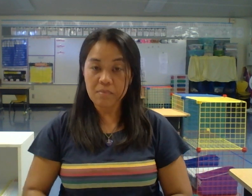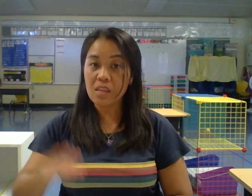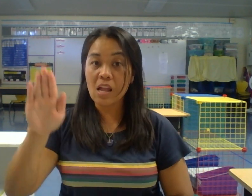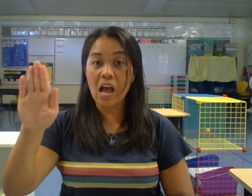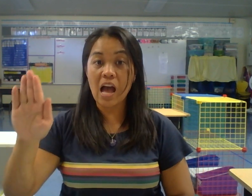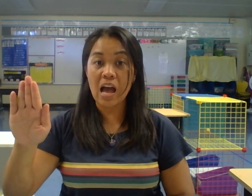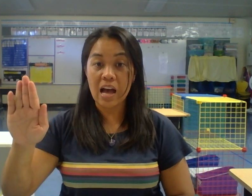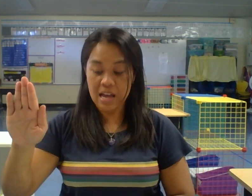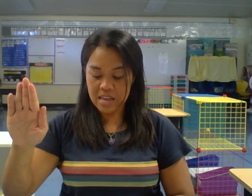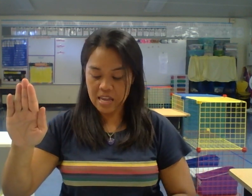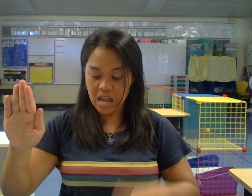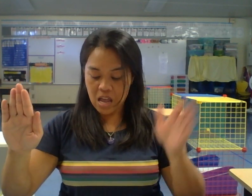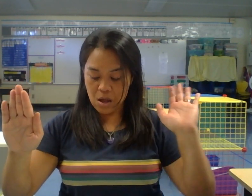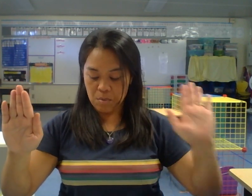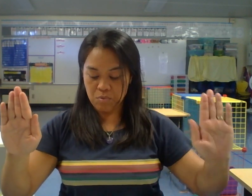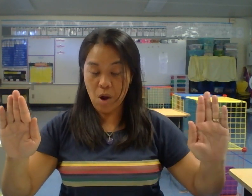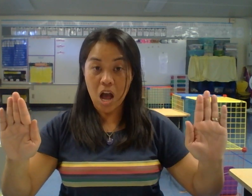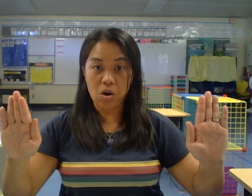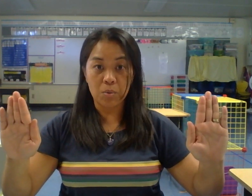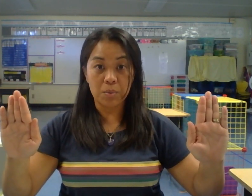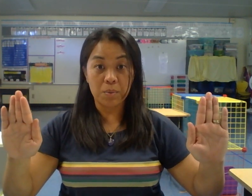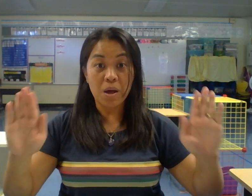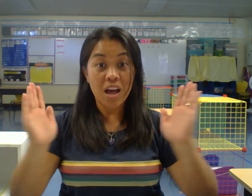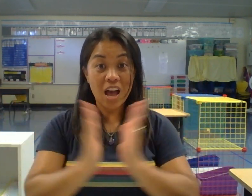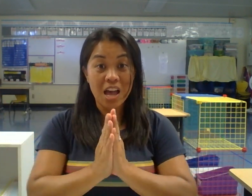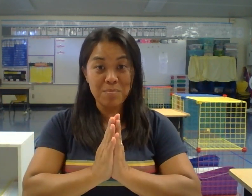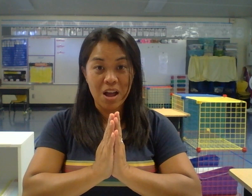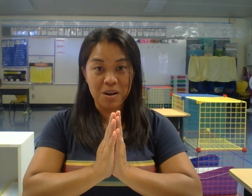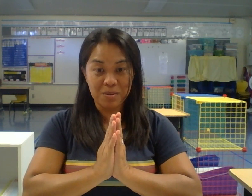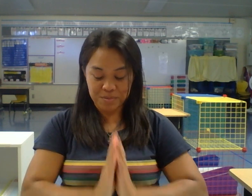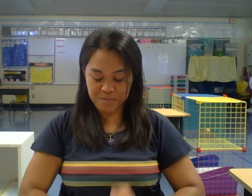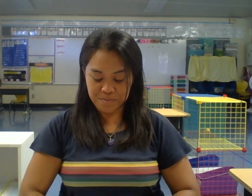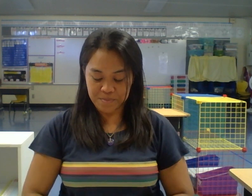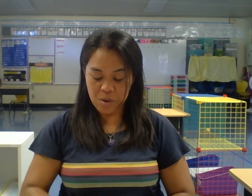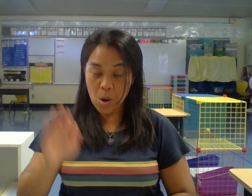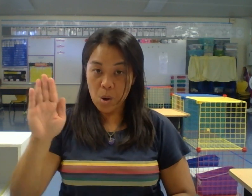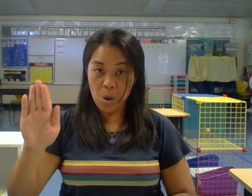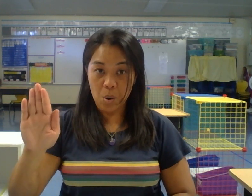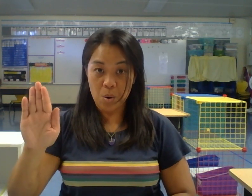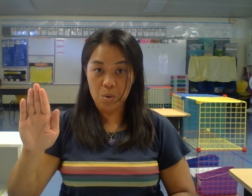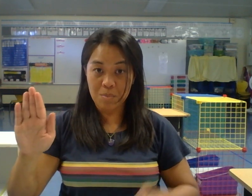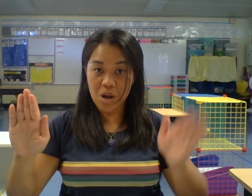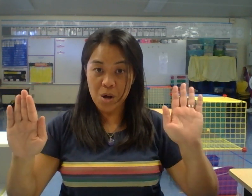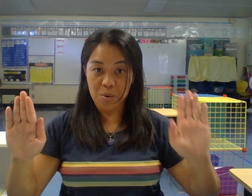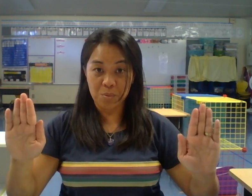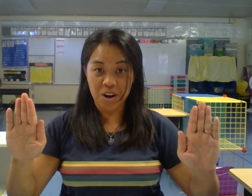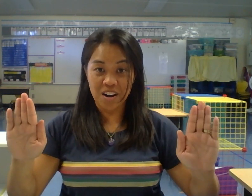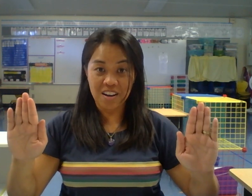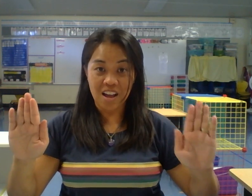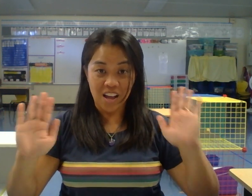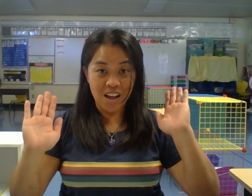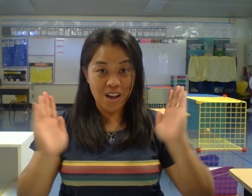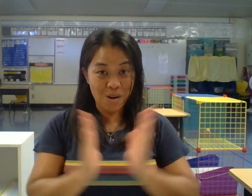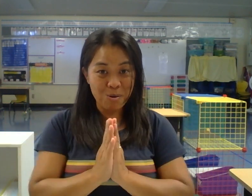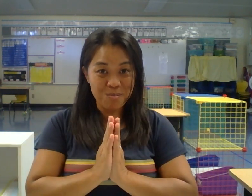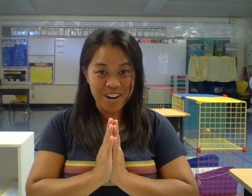Eye. Brow. Eyebrow. Home. Work. Homework.